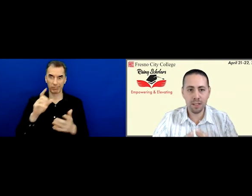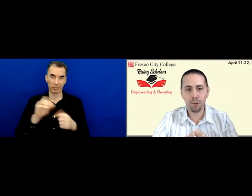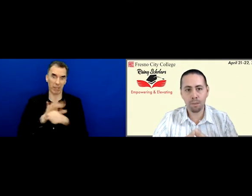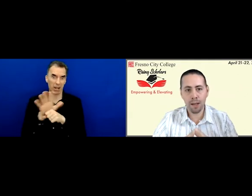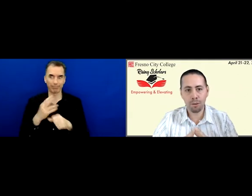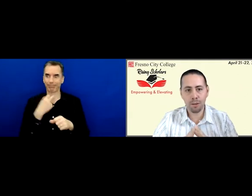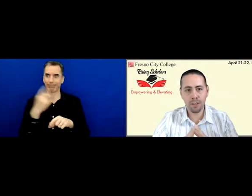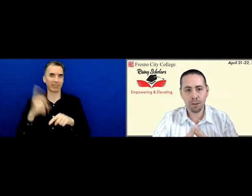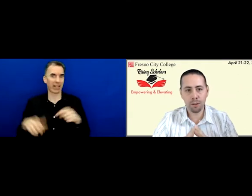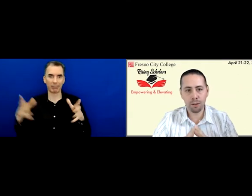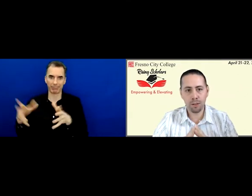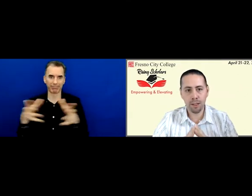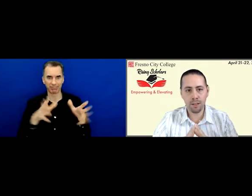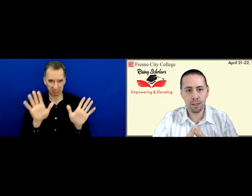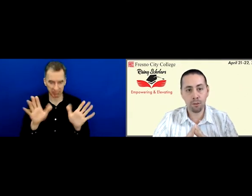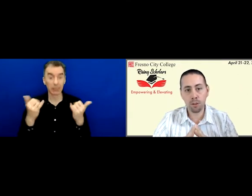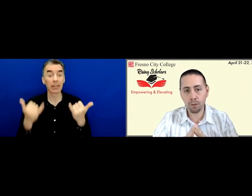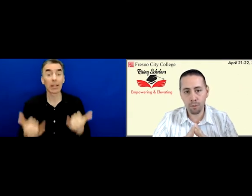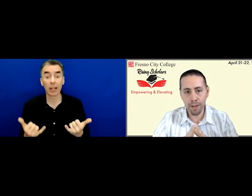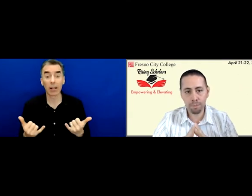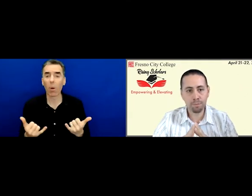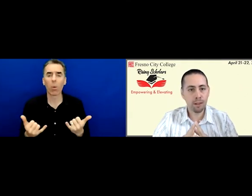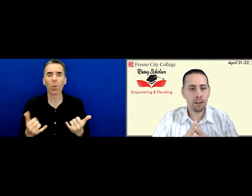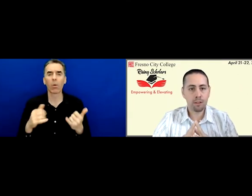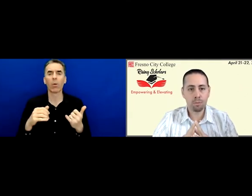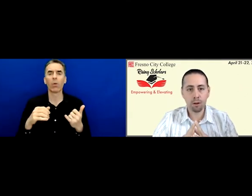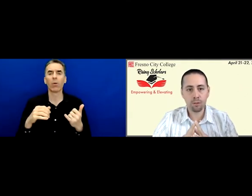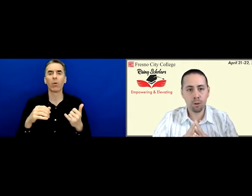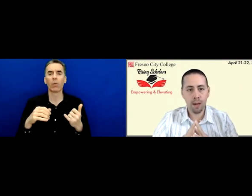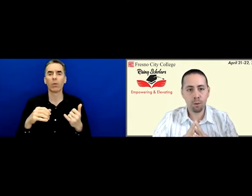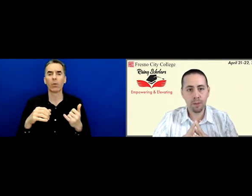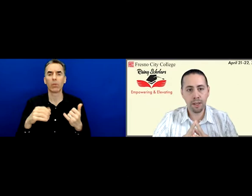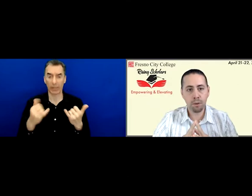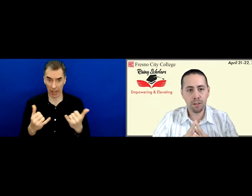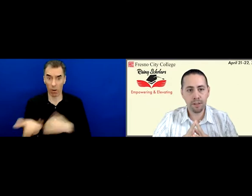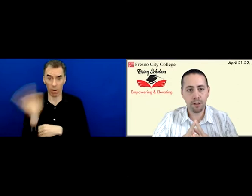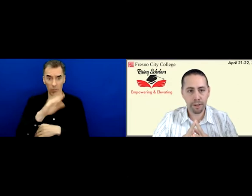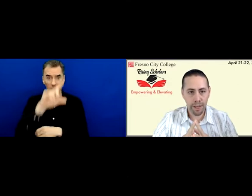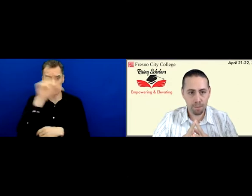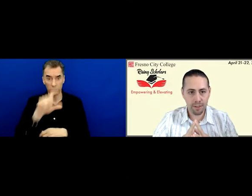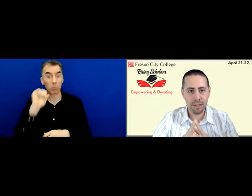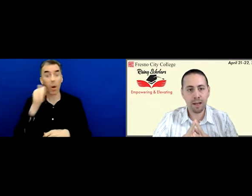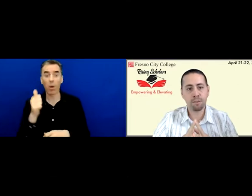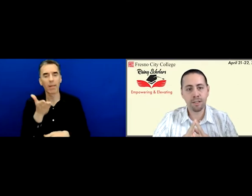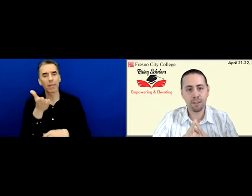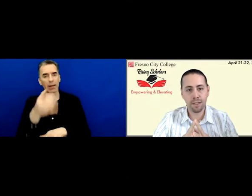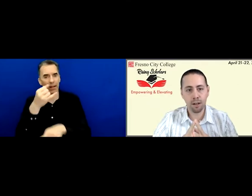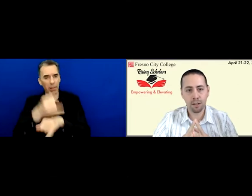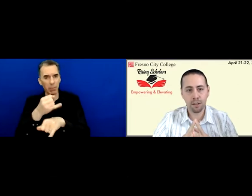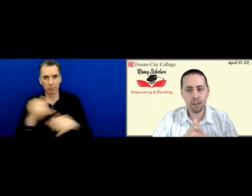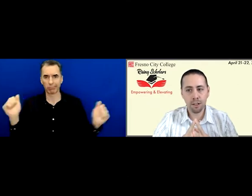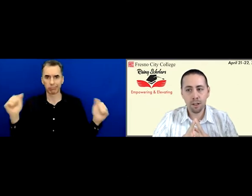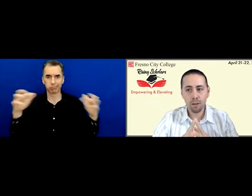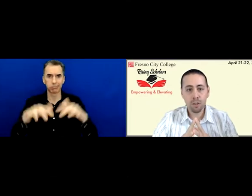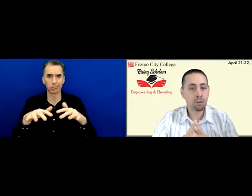Today's format, of course, you all know, is a virtual format. Tomorrow's format will be in person on campus at Fresno City